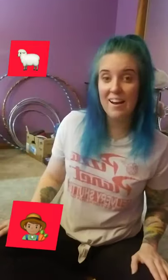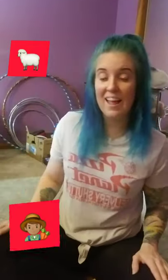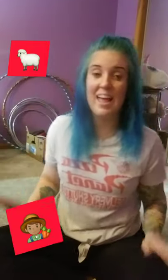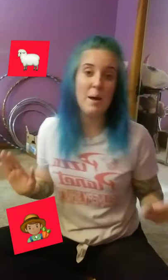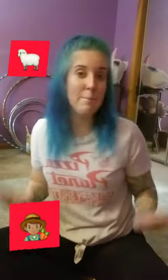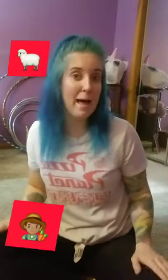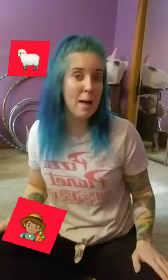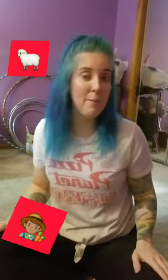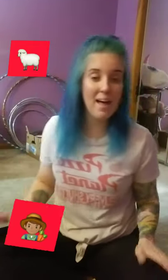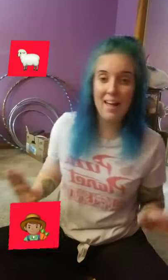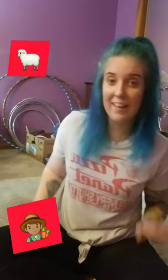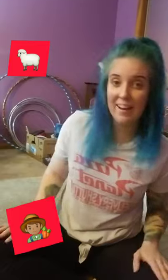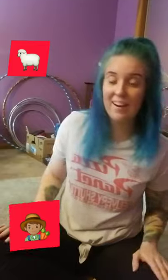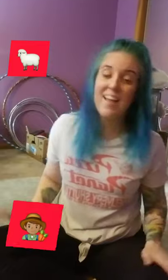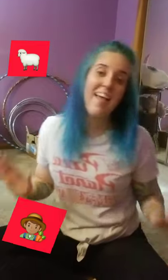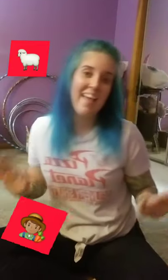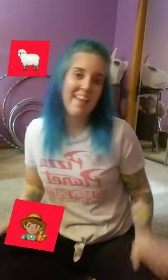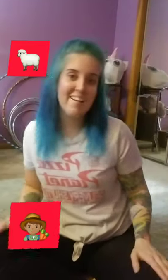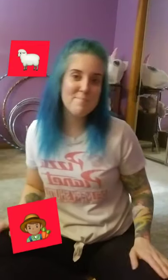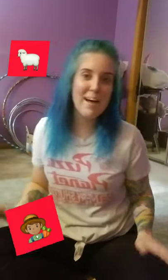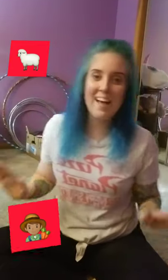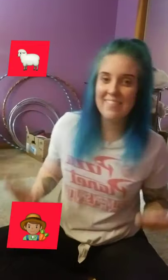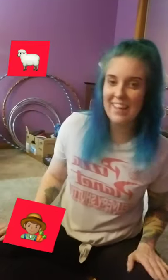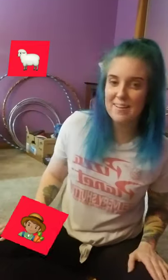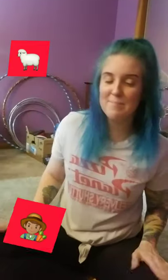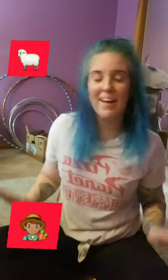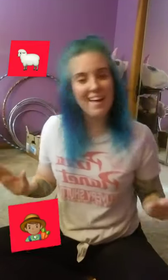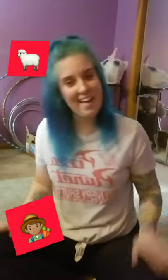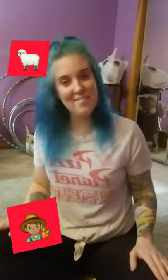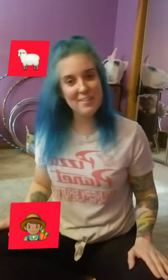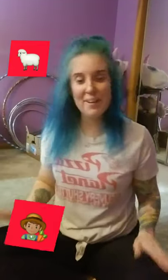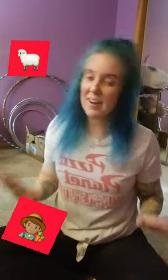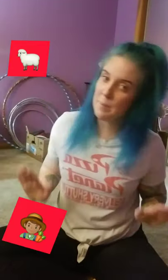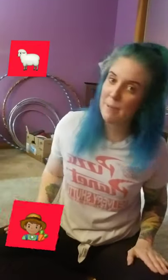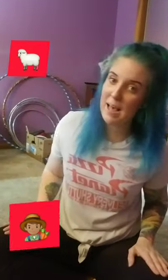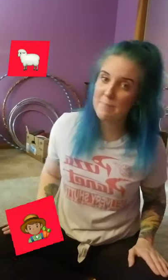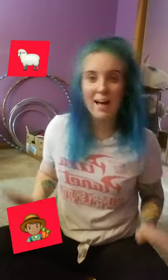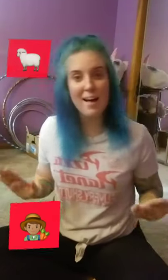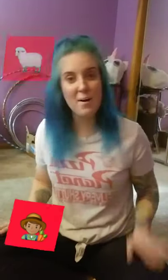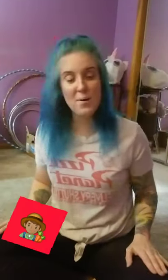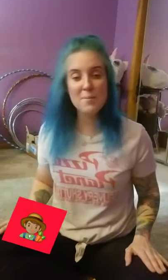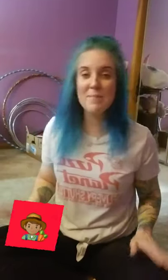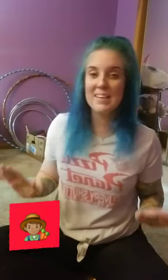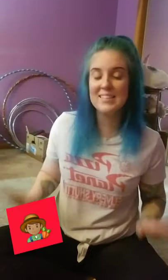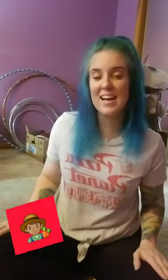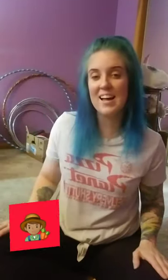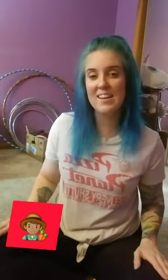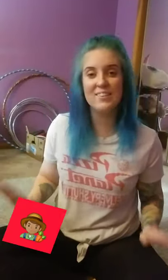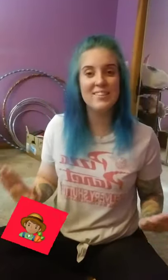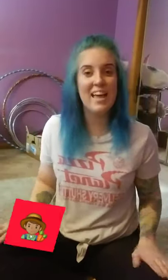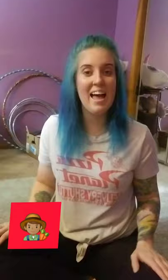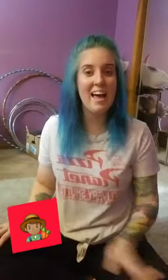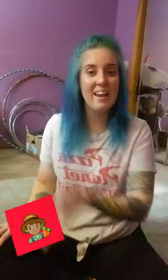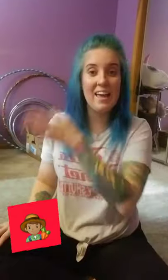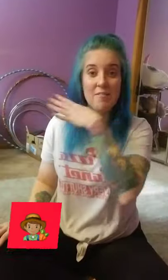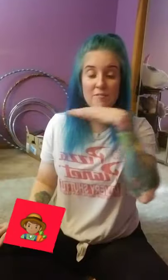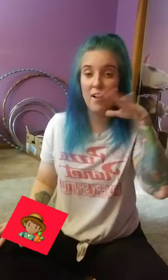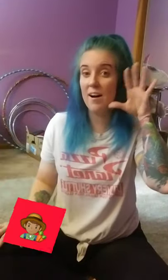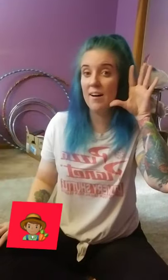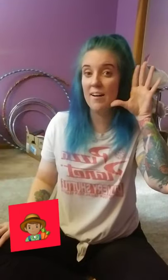and a baa baa hair. Here a baa, there a baa, everywhere a baa baa. Old MacDonald had a farm.